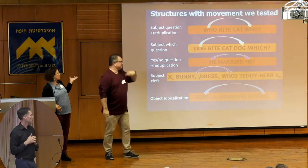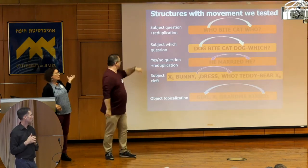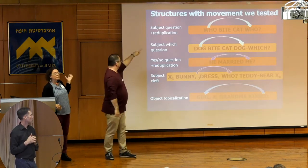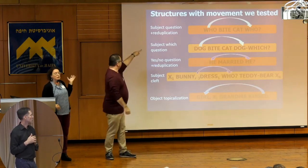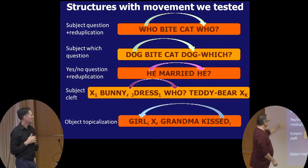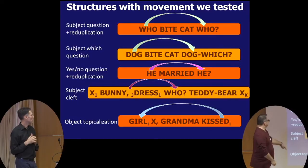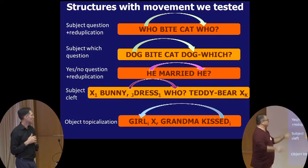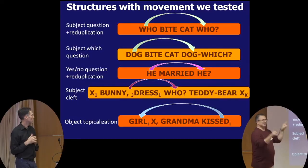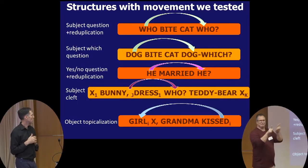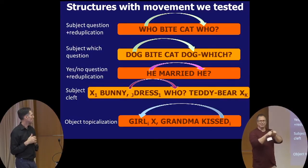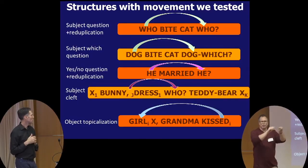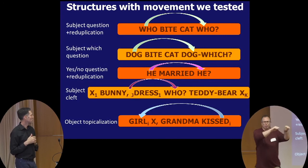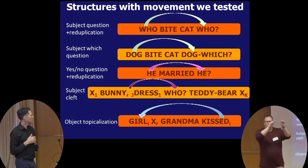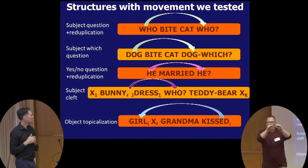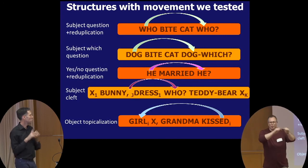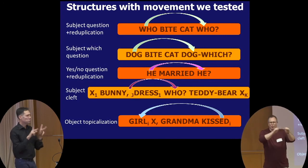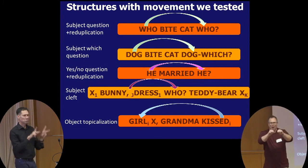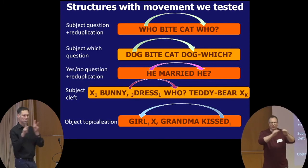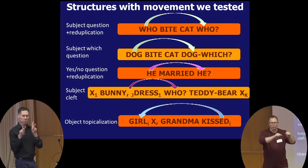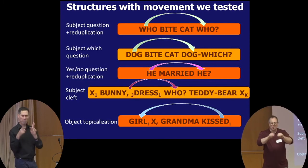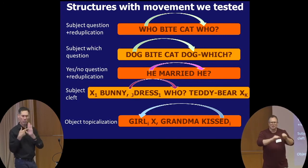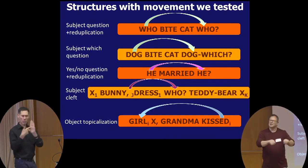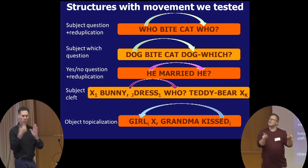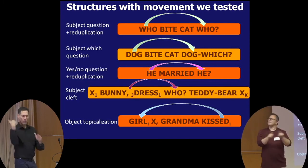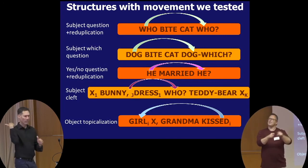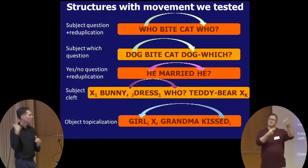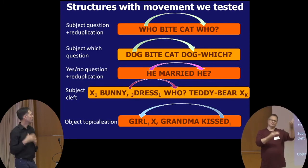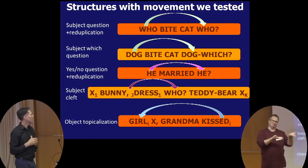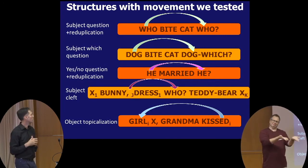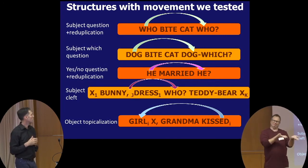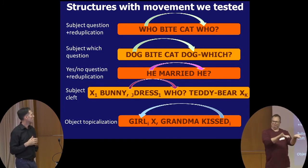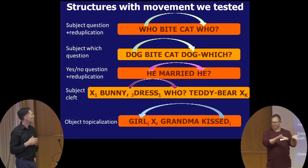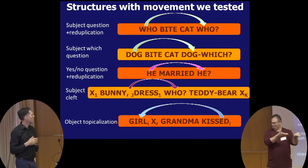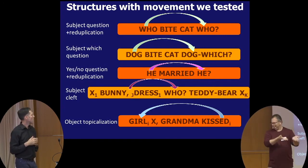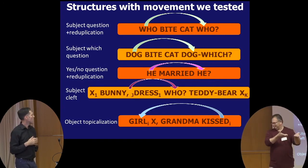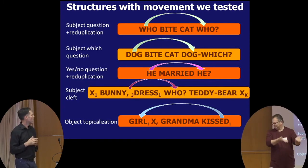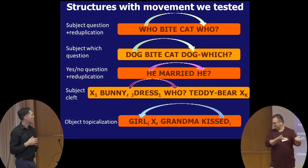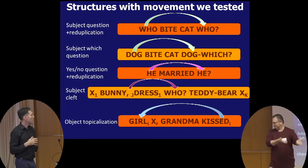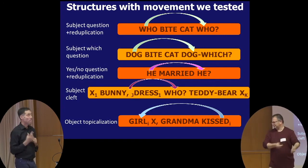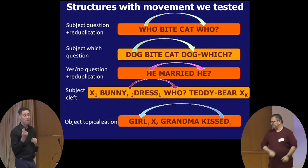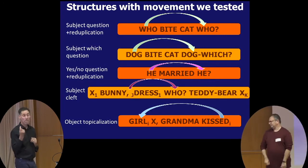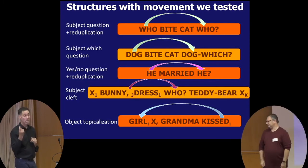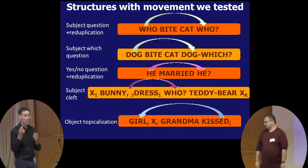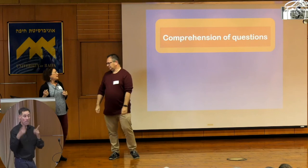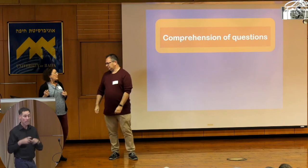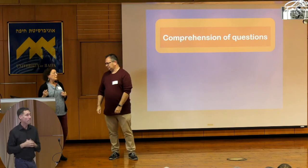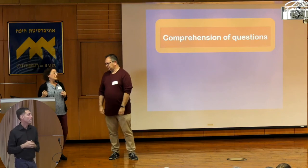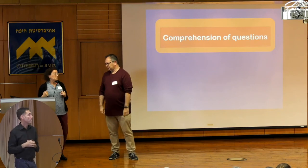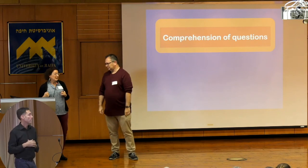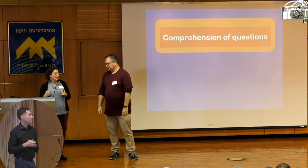involve movement just like the ones that we showed you before. And what do we see? For the comprehension